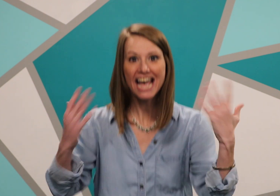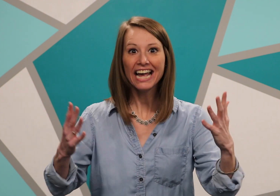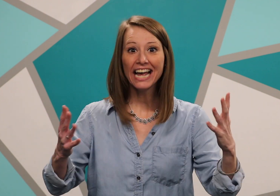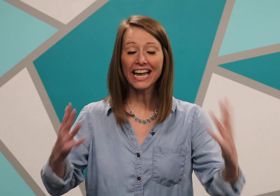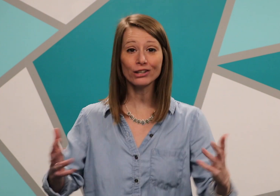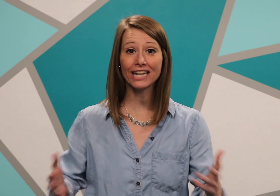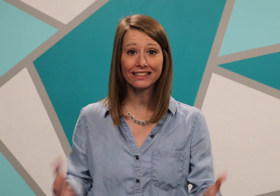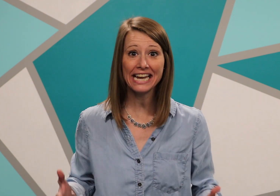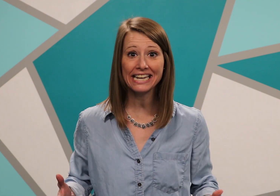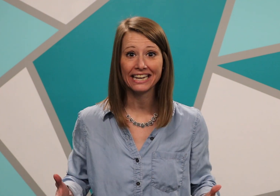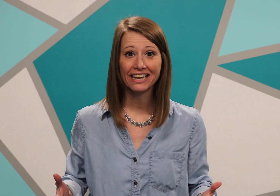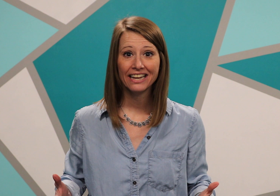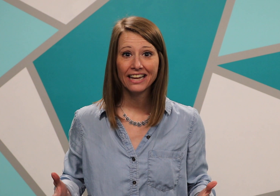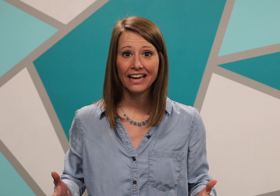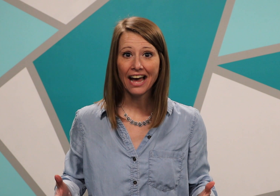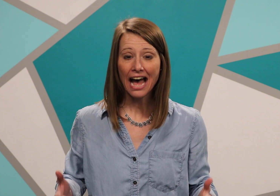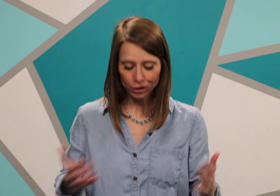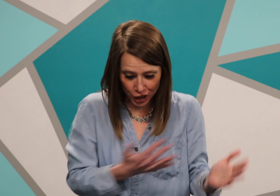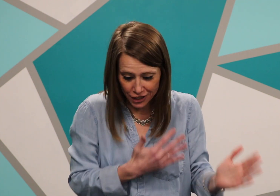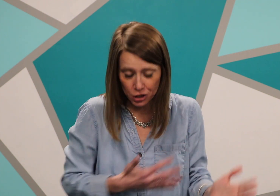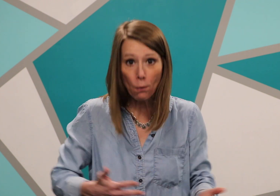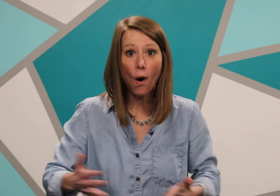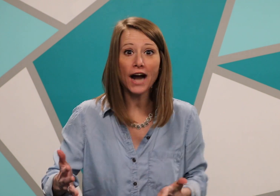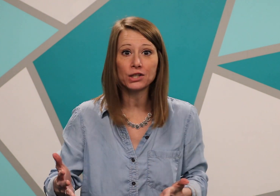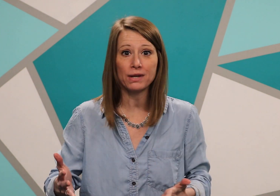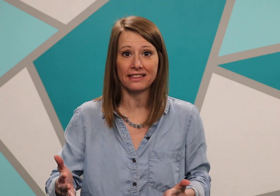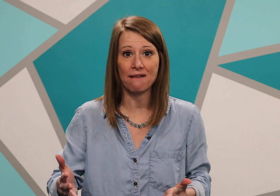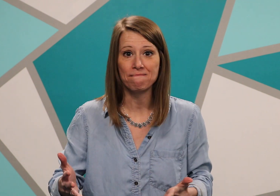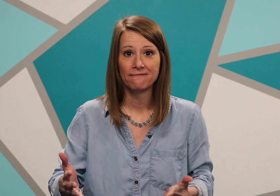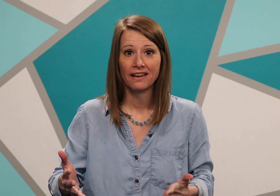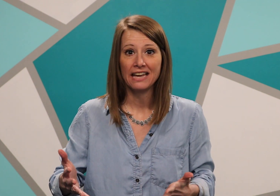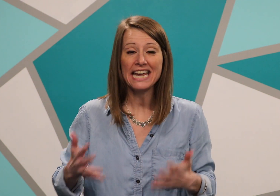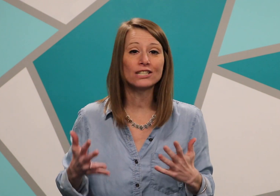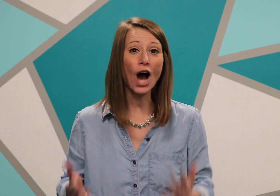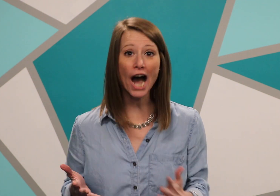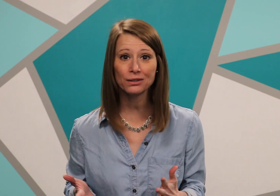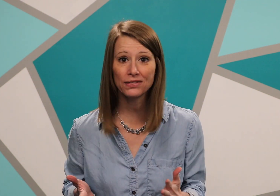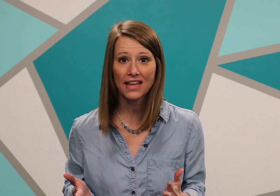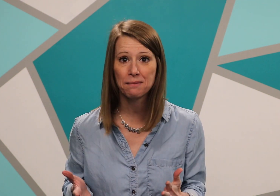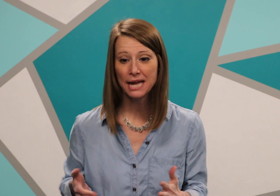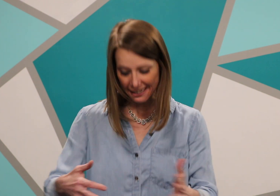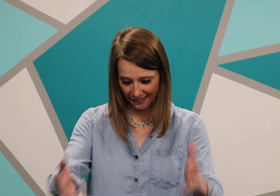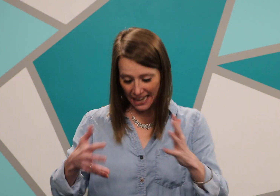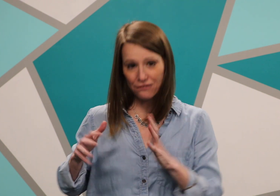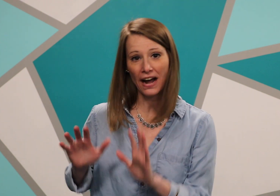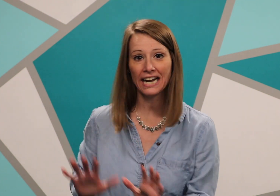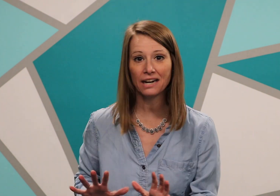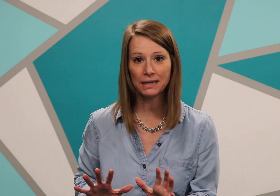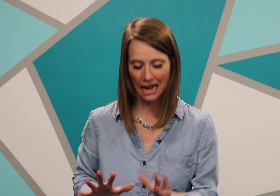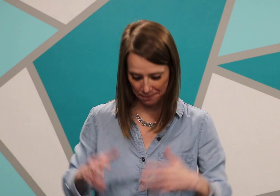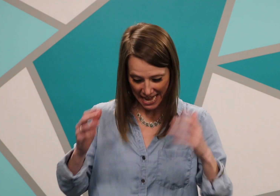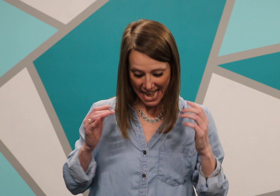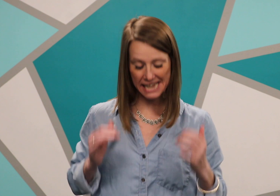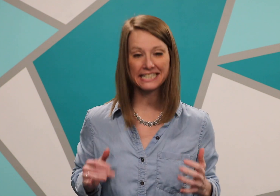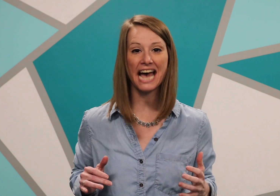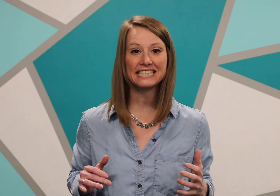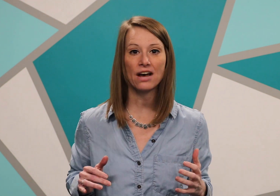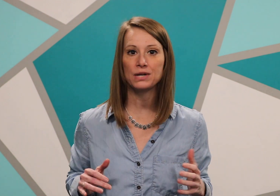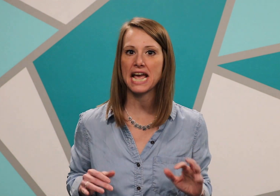Here's the thing. Jesus walked with them. He talked with them. Then they invited him to come. He sat down and